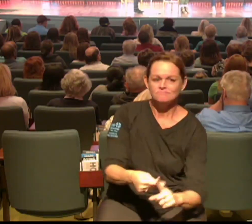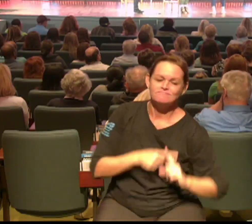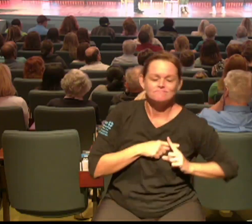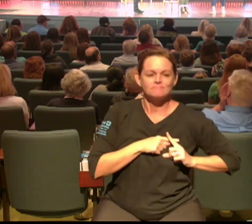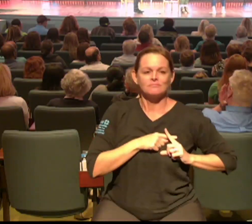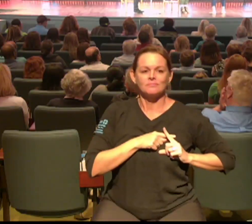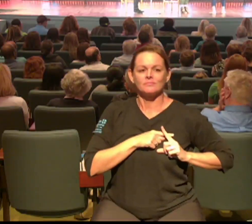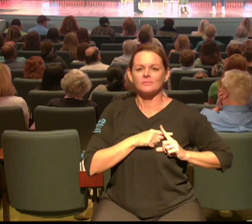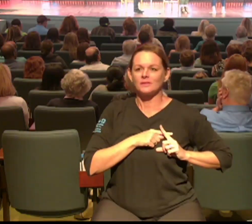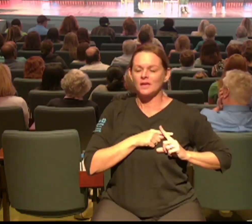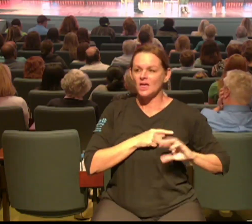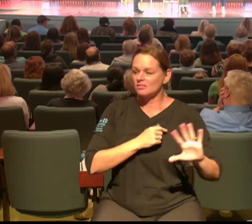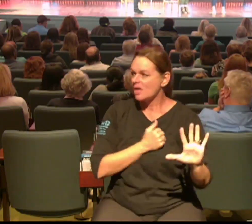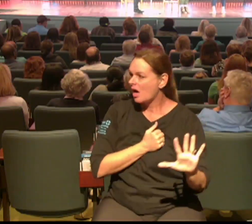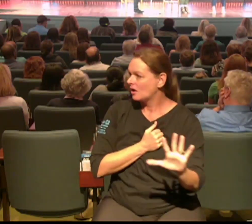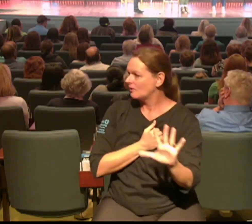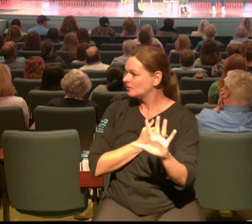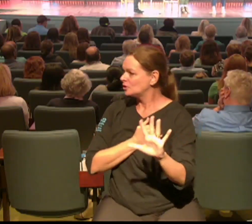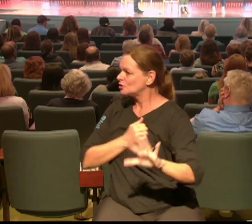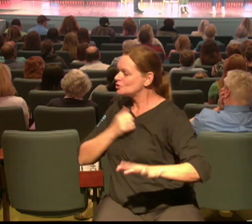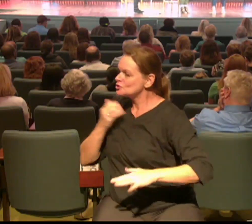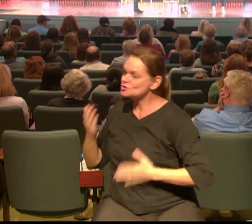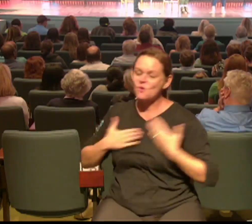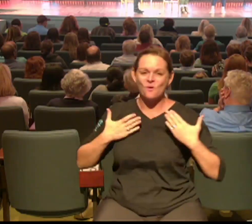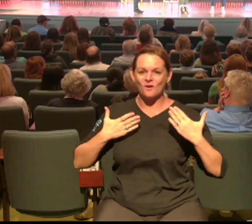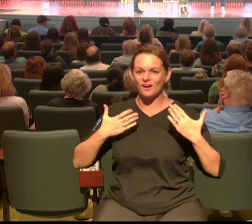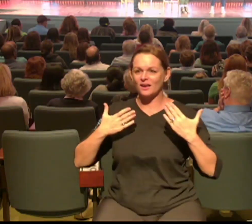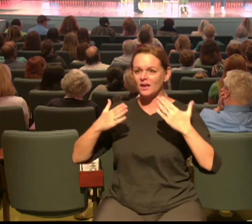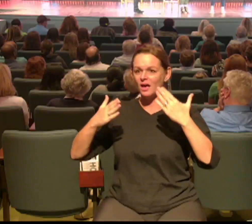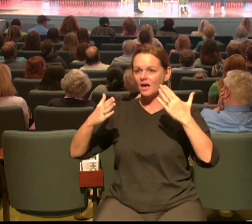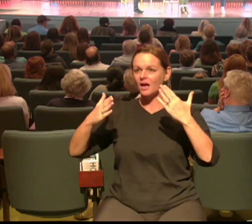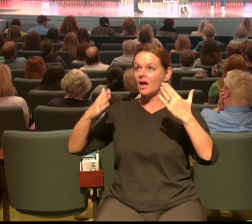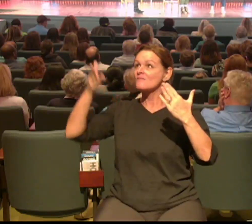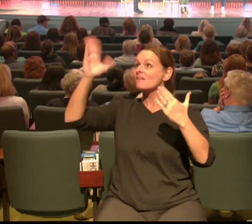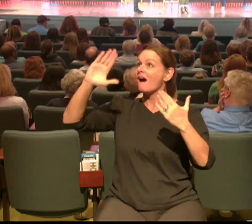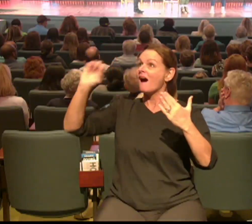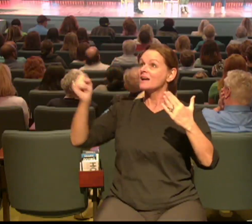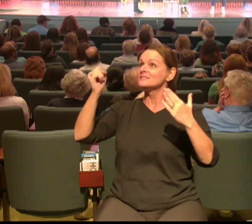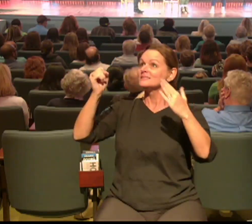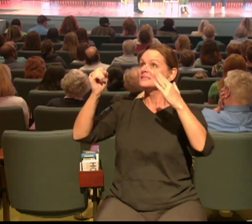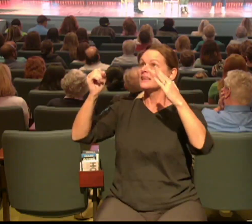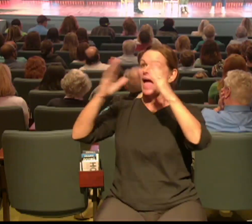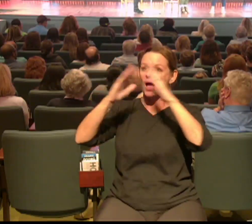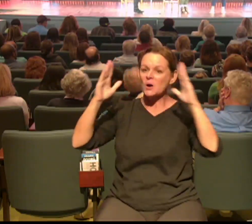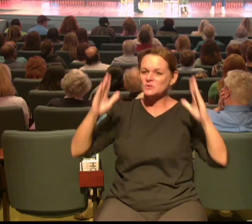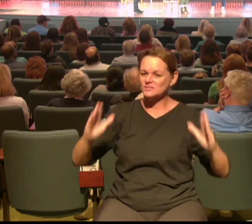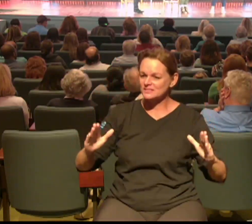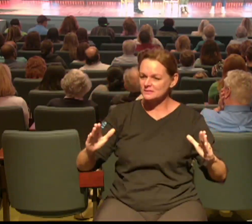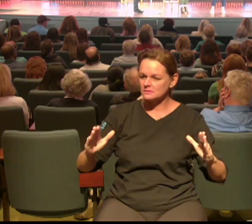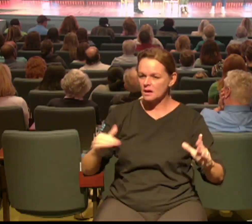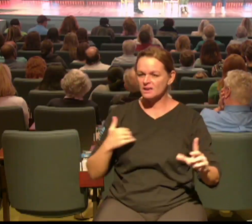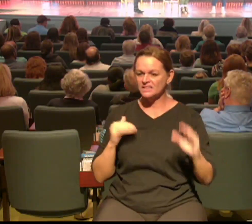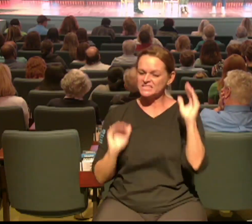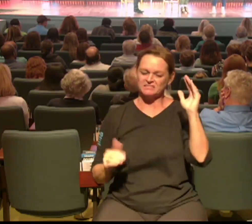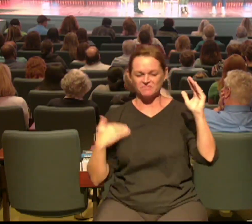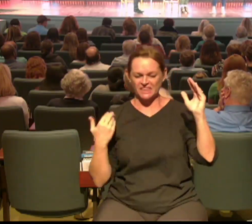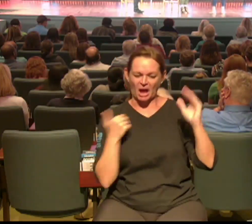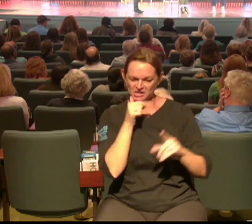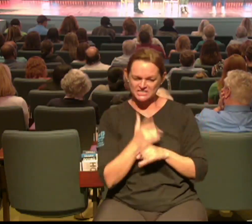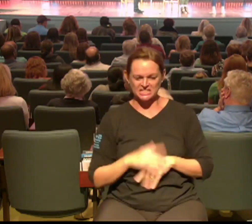of the Lord thank you for never looking looking at me as your tag-along little sister but as a